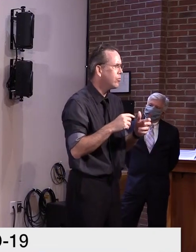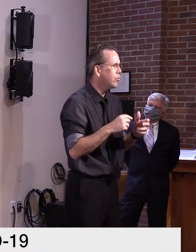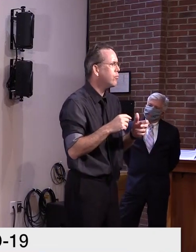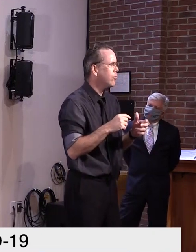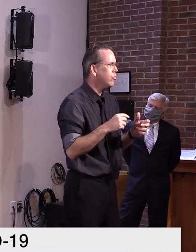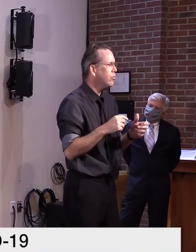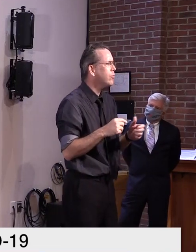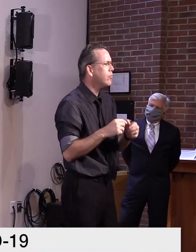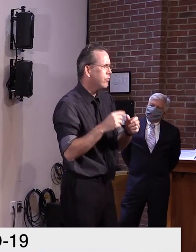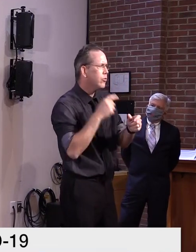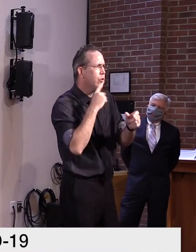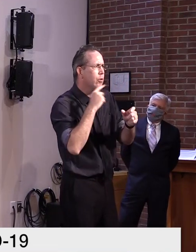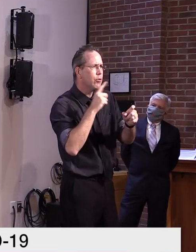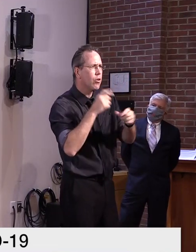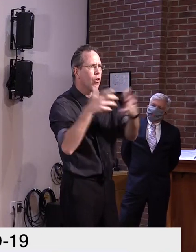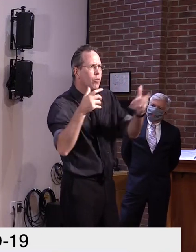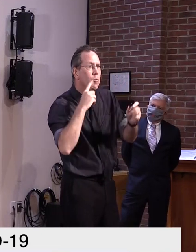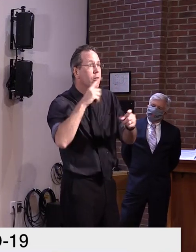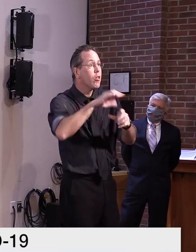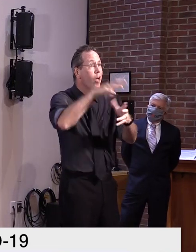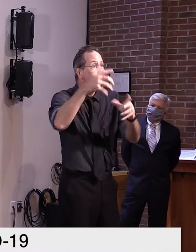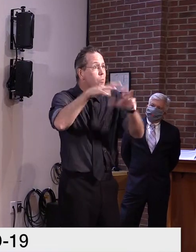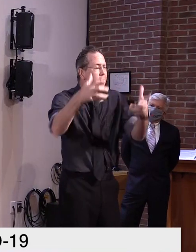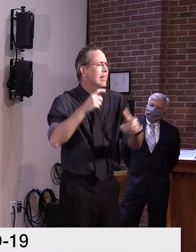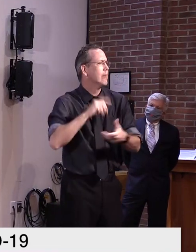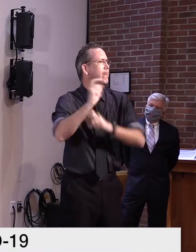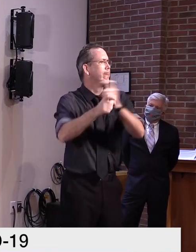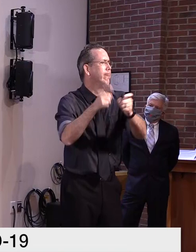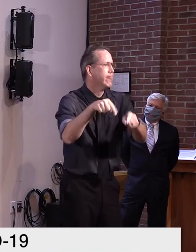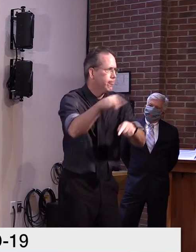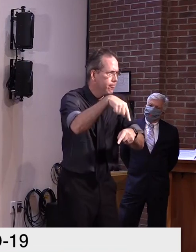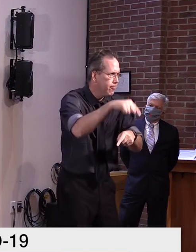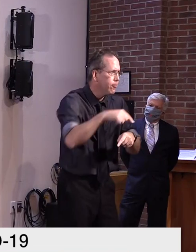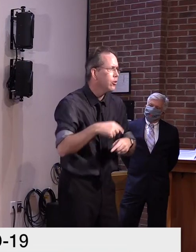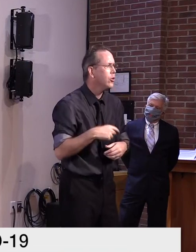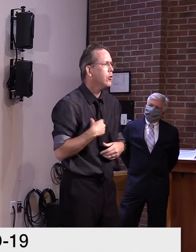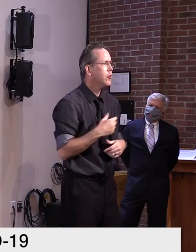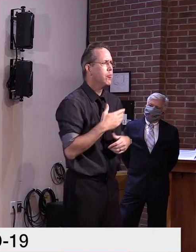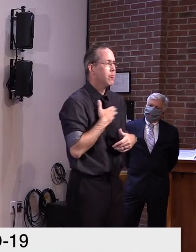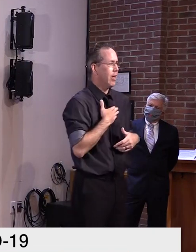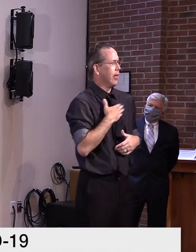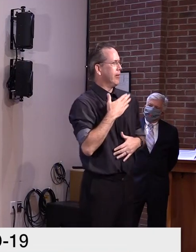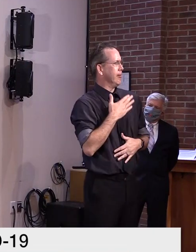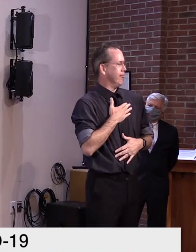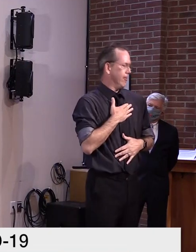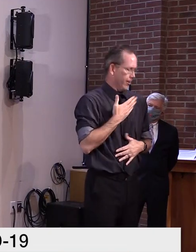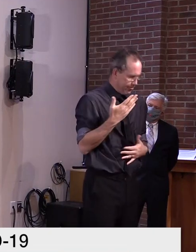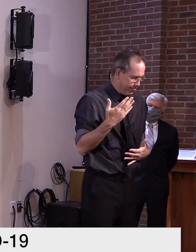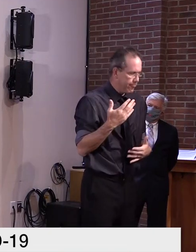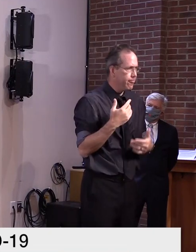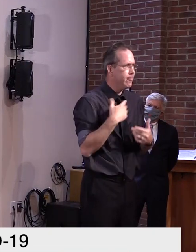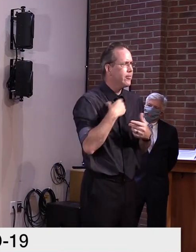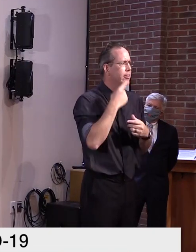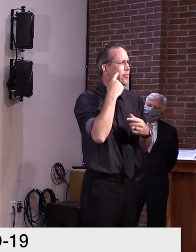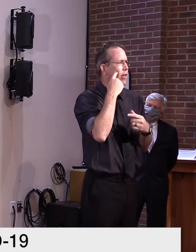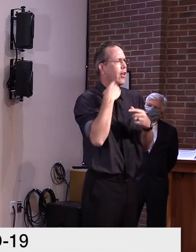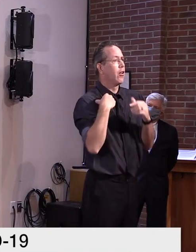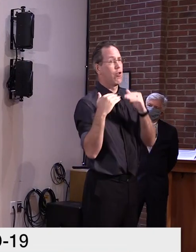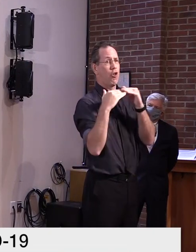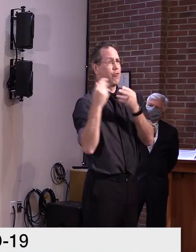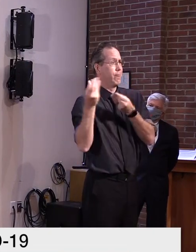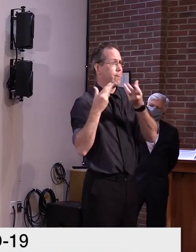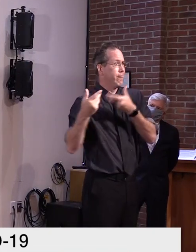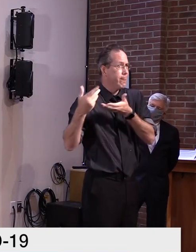it. So as I, as my, uh, epidemiologist colleague has told me numerous times, based on experience